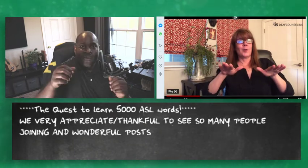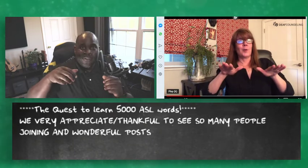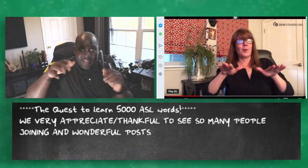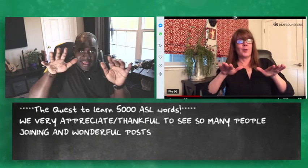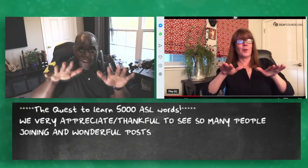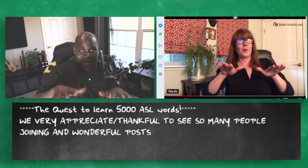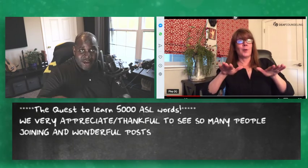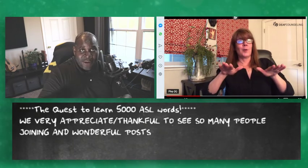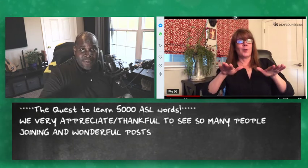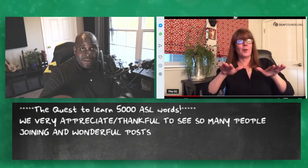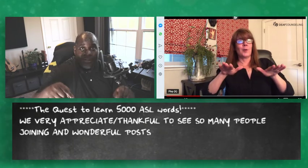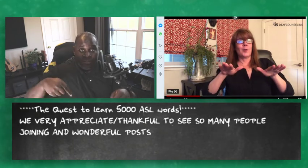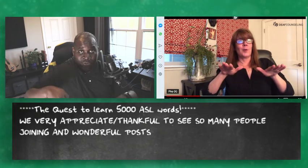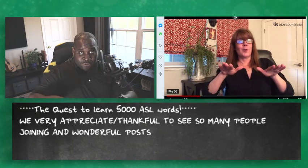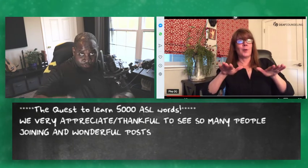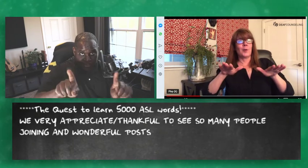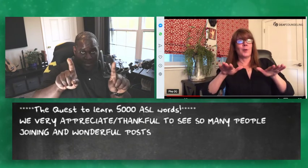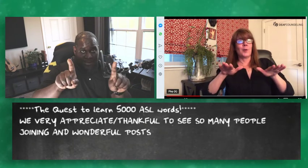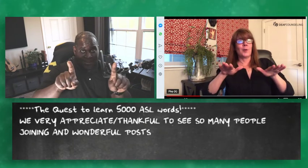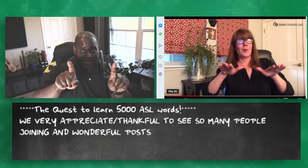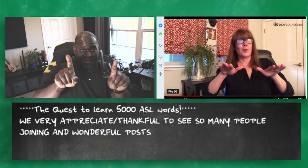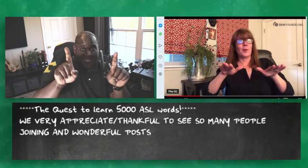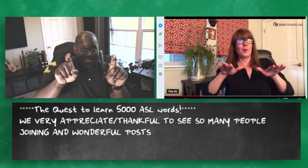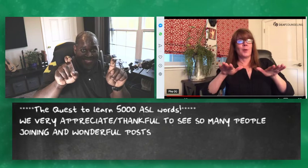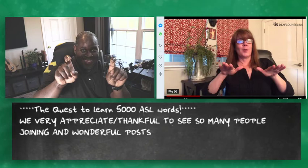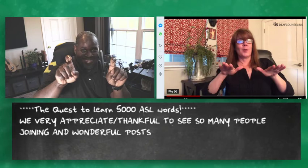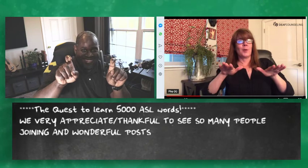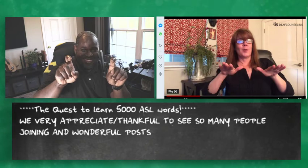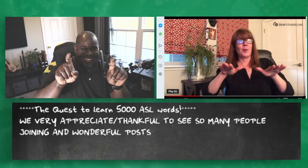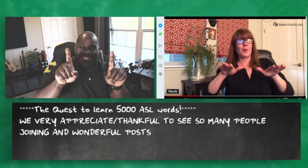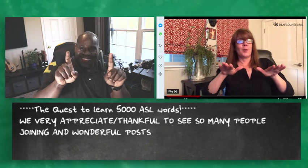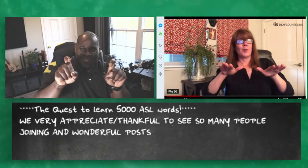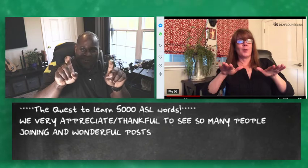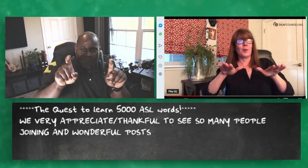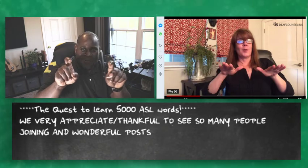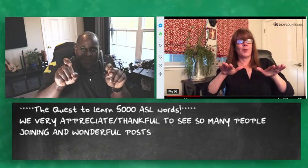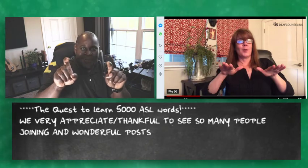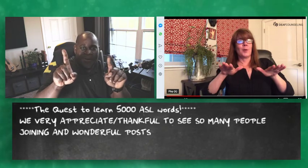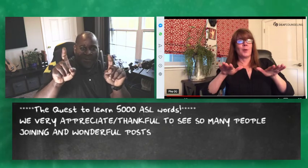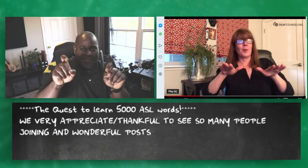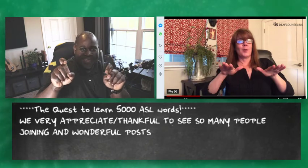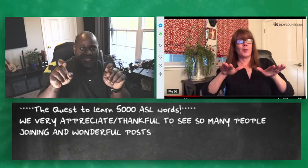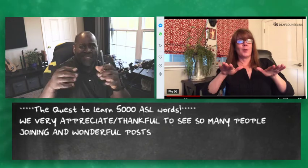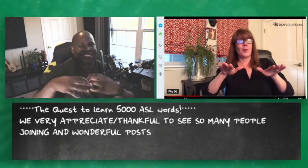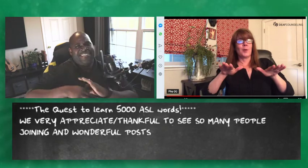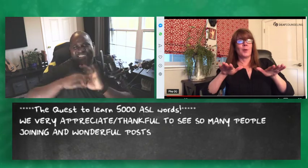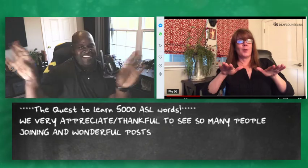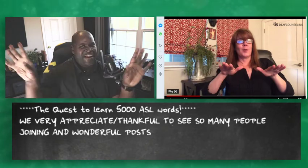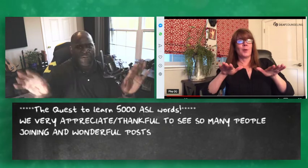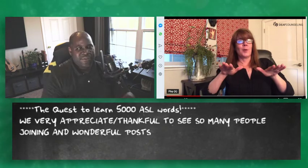stay calm during this it was very very small this terrible